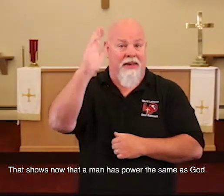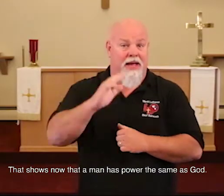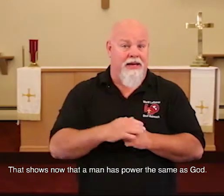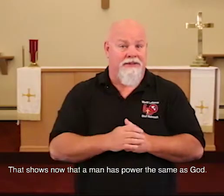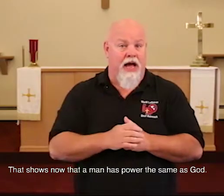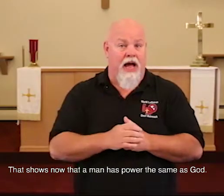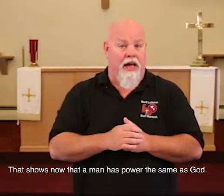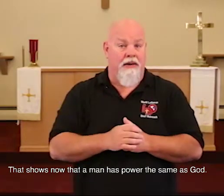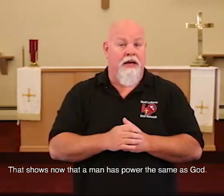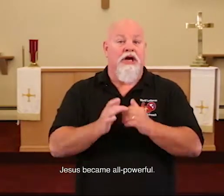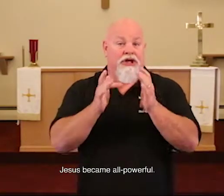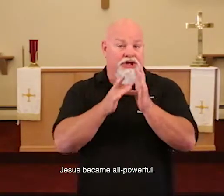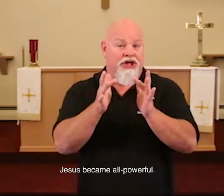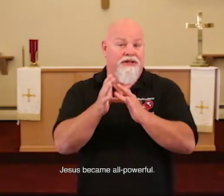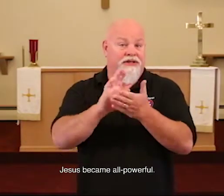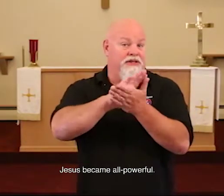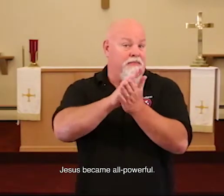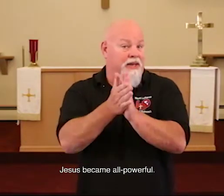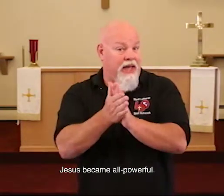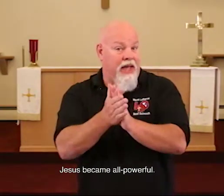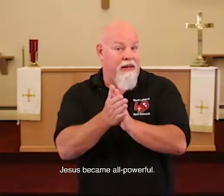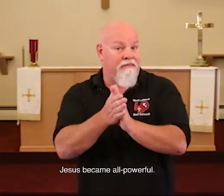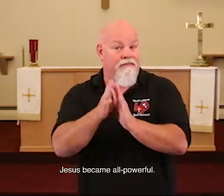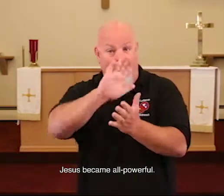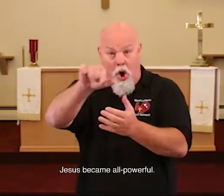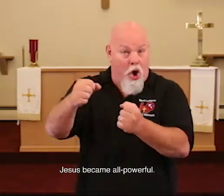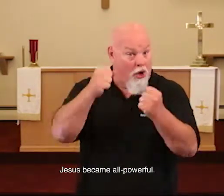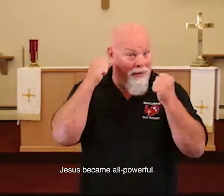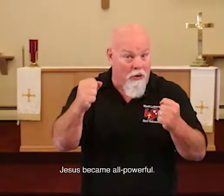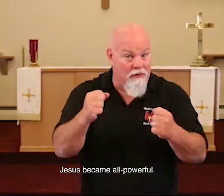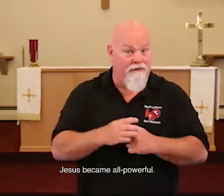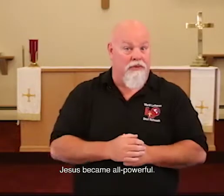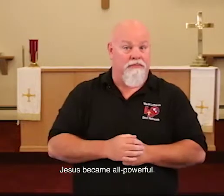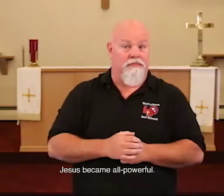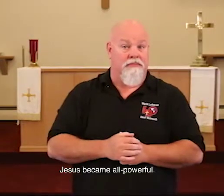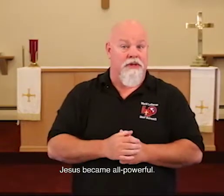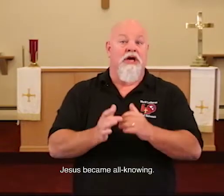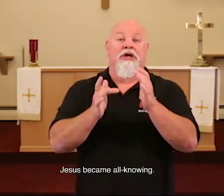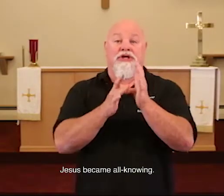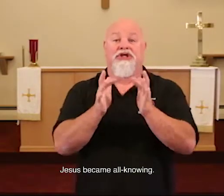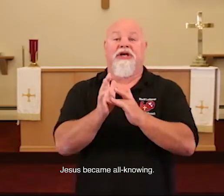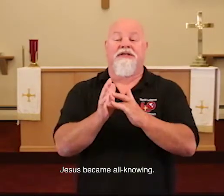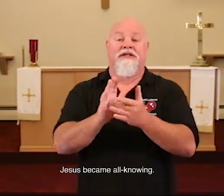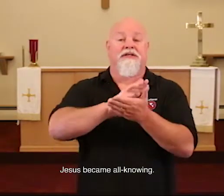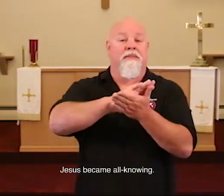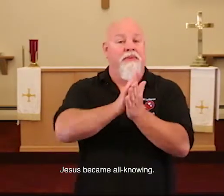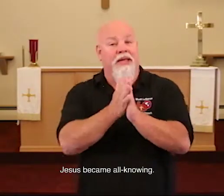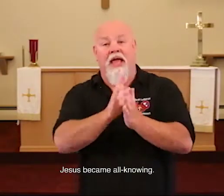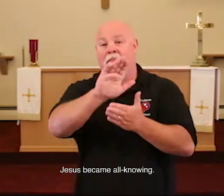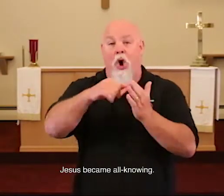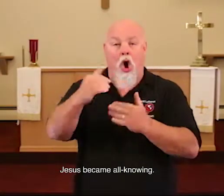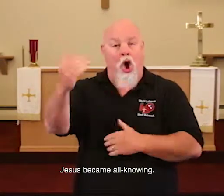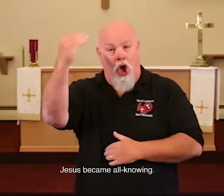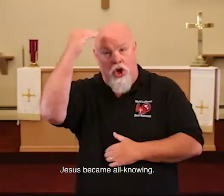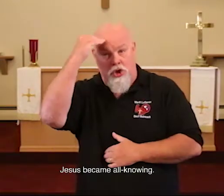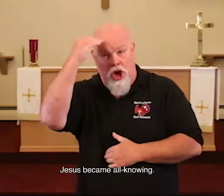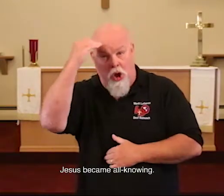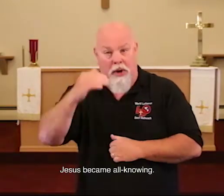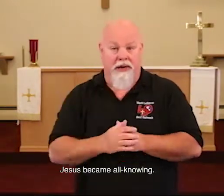as God. And Jesus became all-powerful. And Jesus became all-knowing.